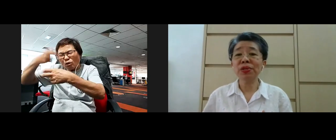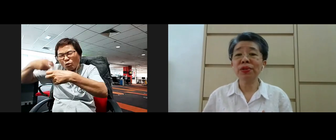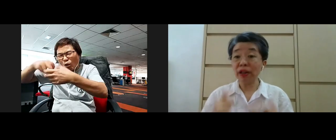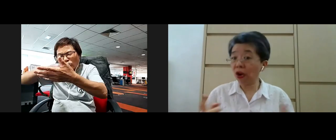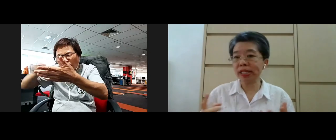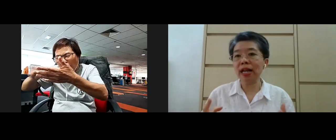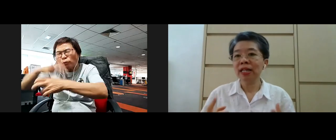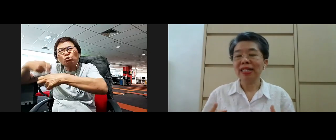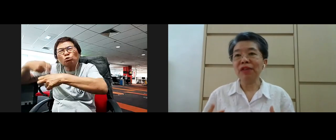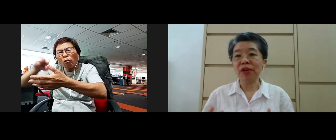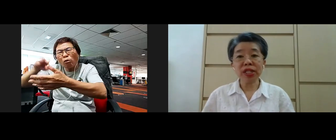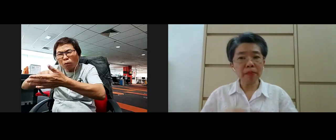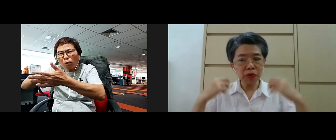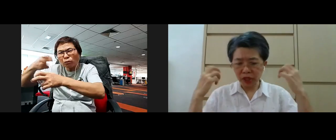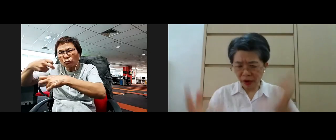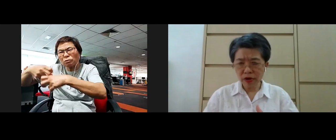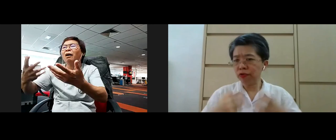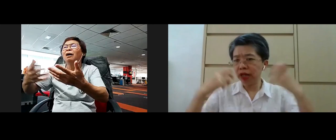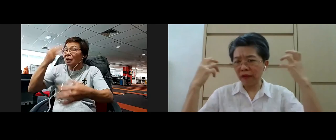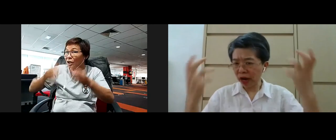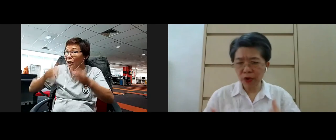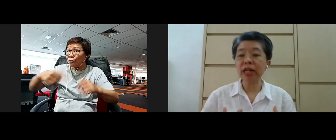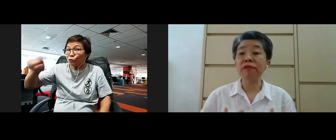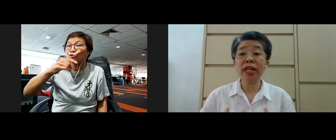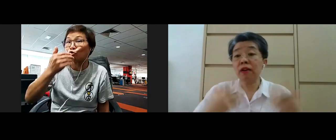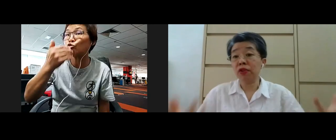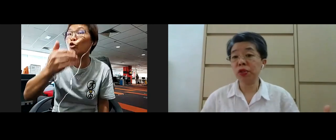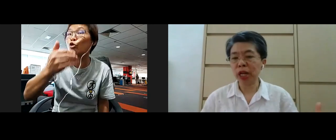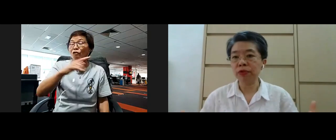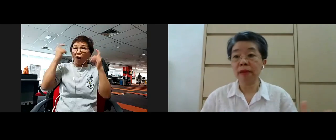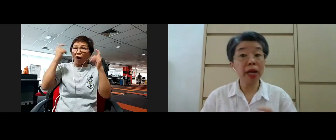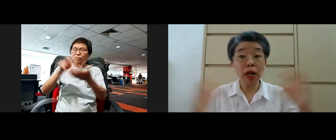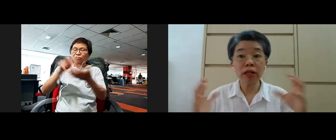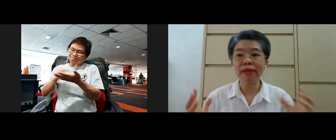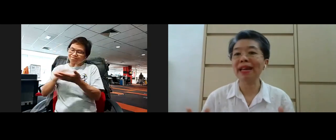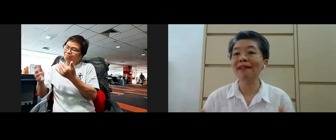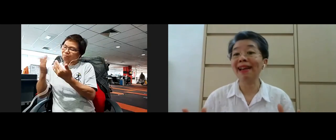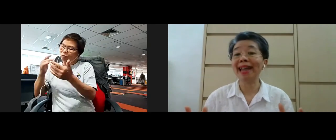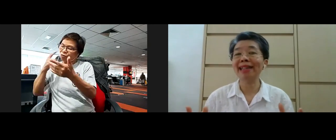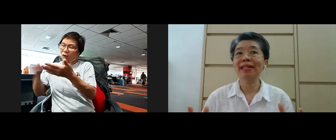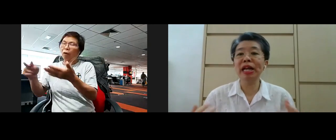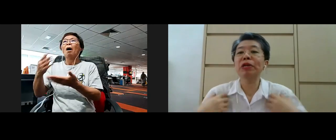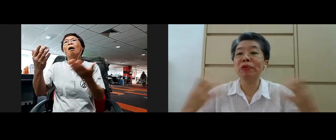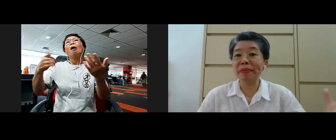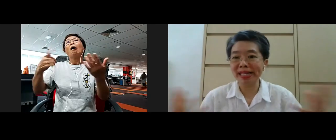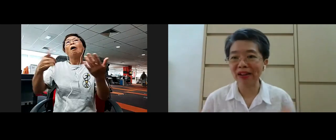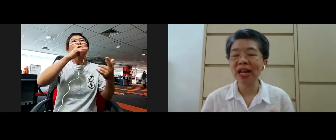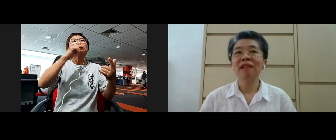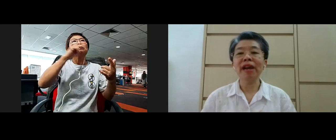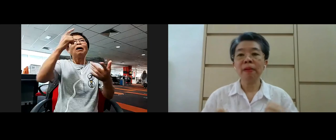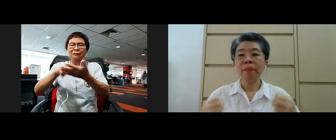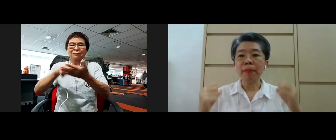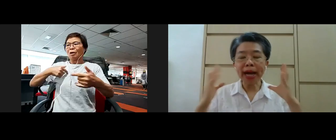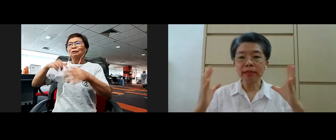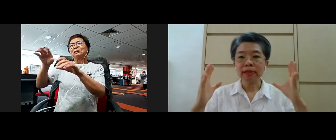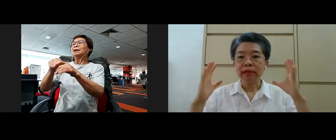so so and of course if you're somebody who is very good and very quick in reading of course you can do that but a lot of us are not like that including myself